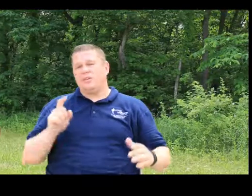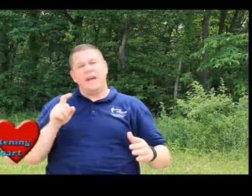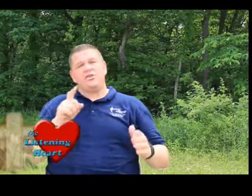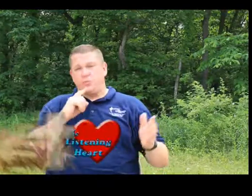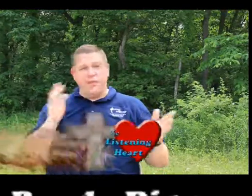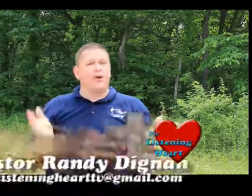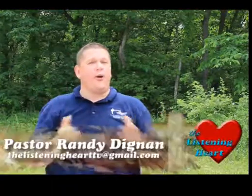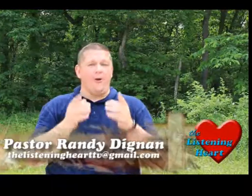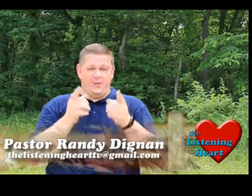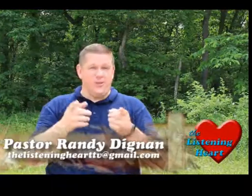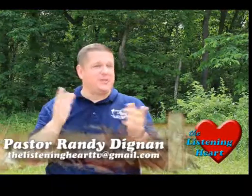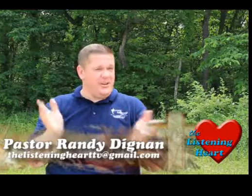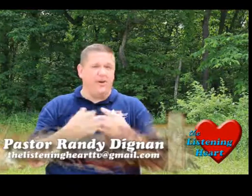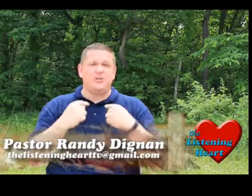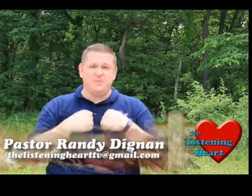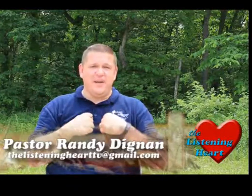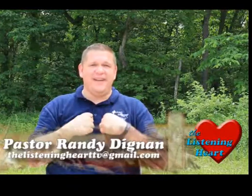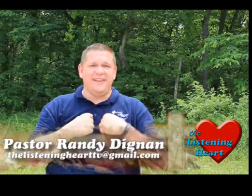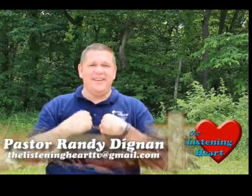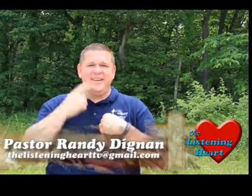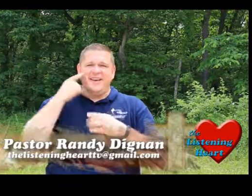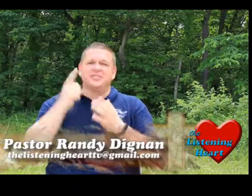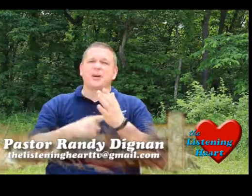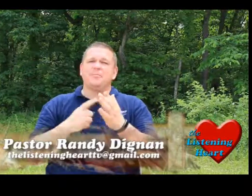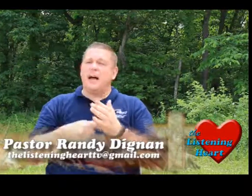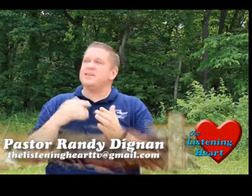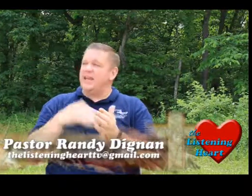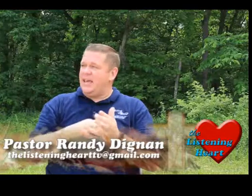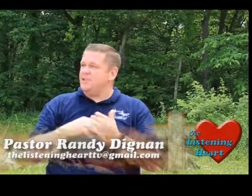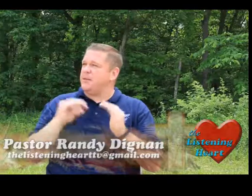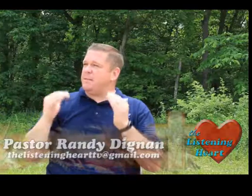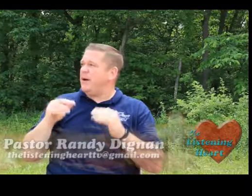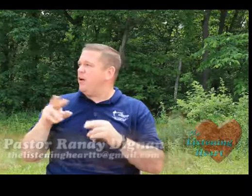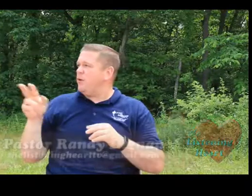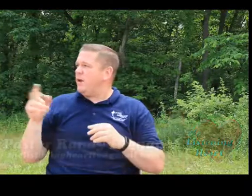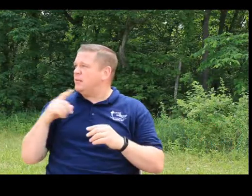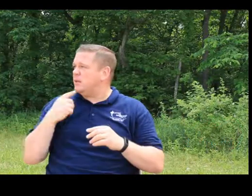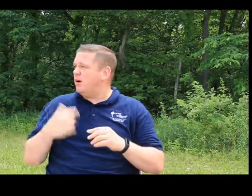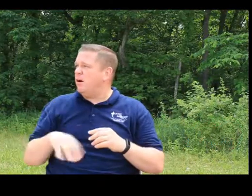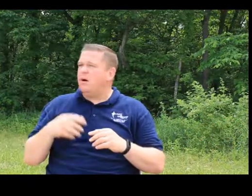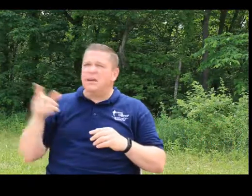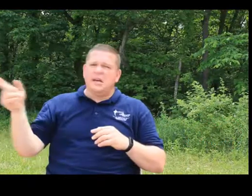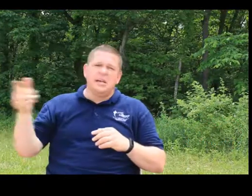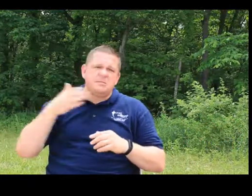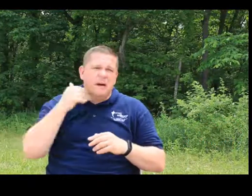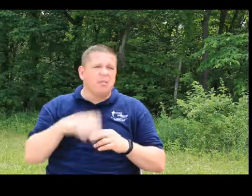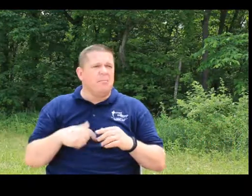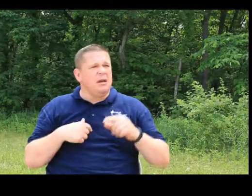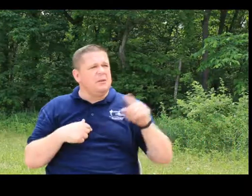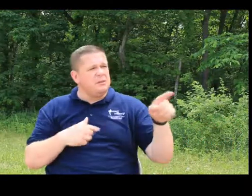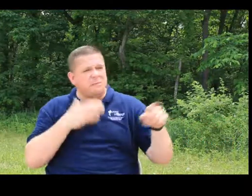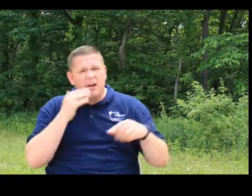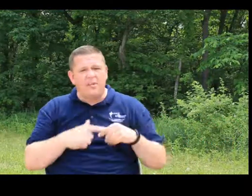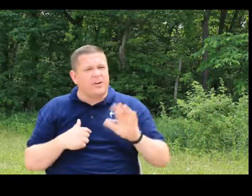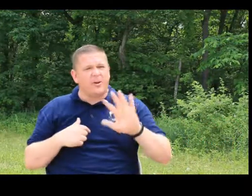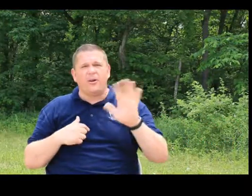should really encourage you as it encourages me. Because sometimes, again, as we compare and look around and say, oh, He's better than me. She's better than me. No, no, no.